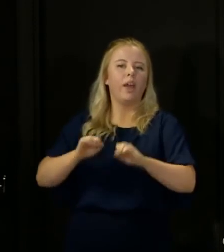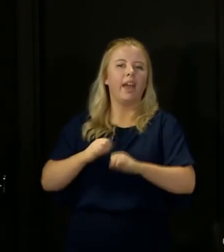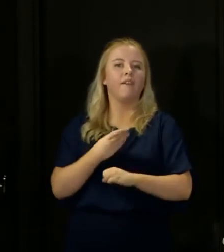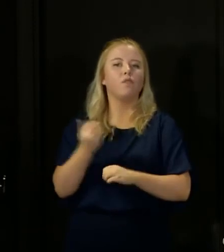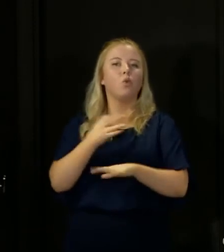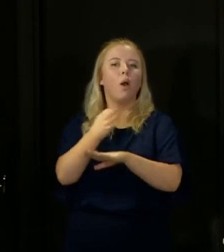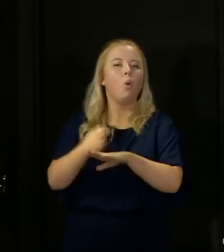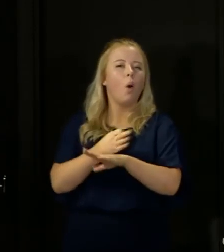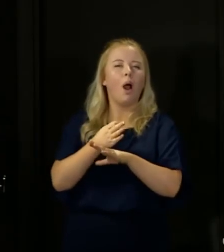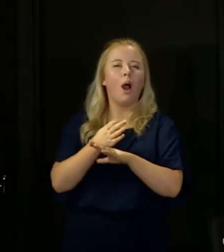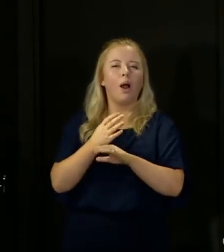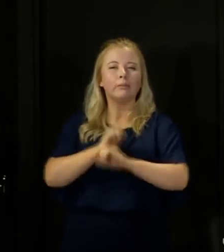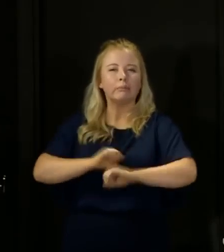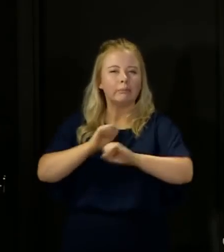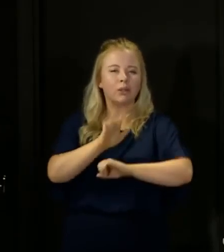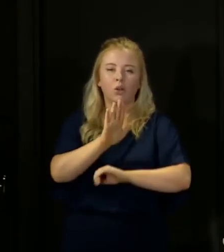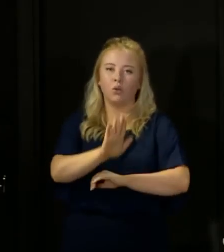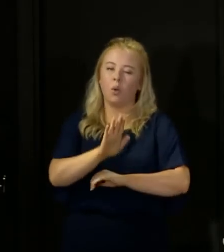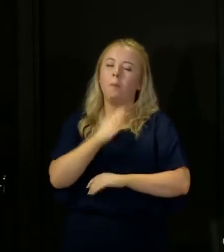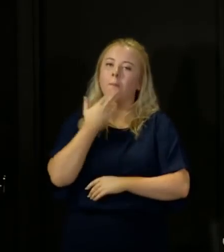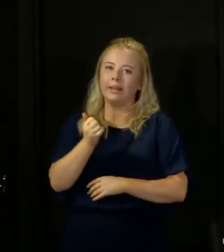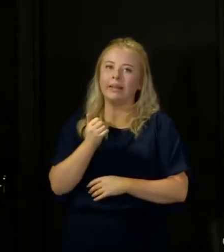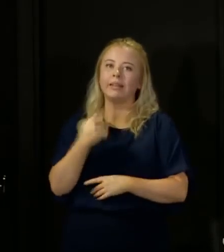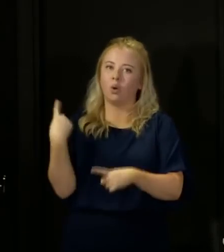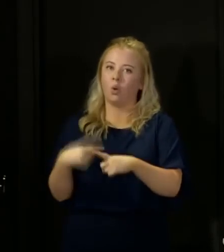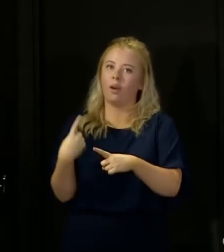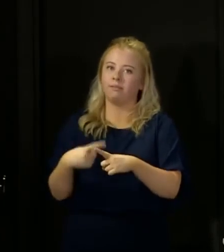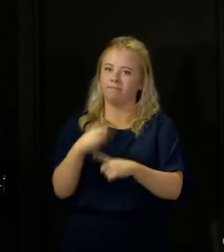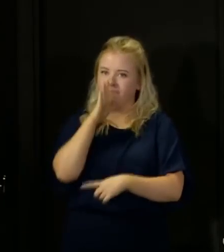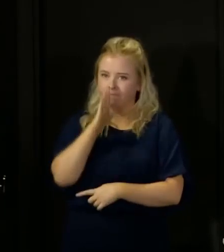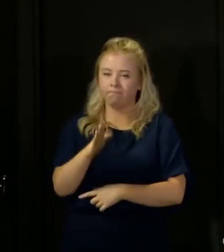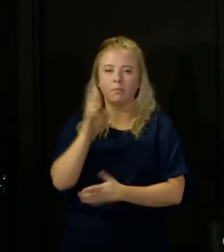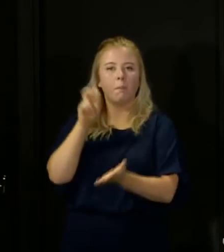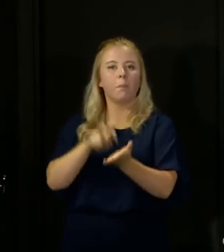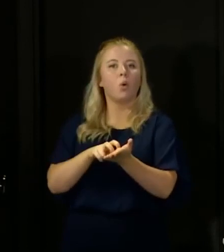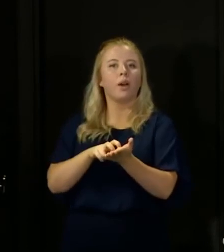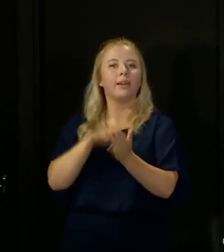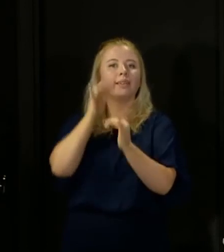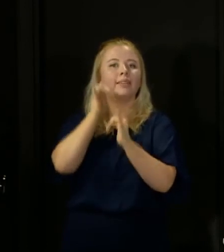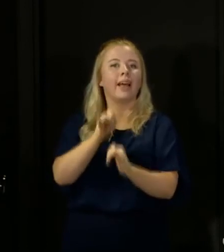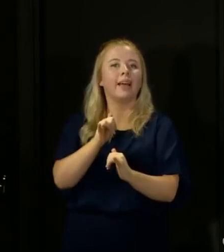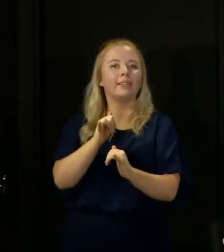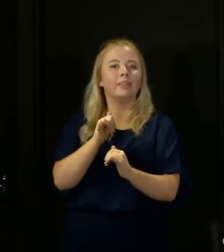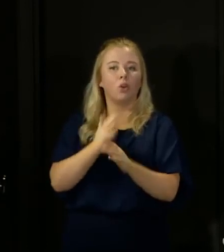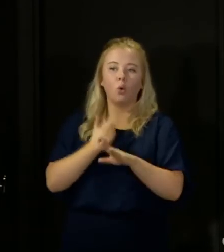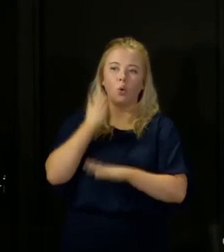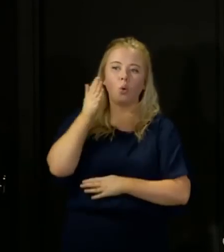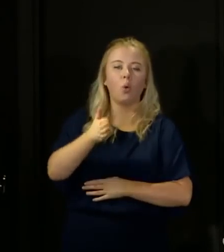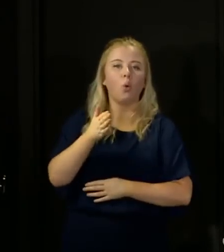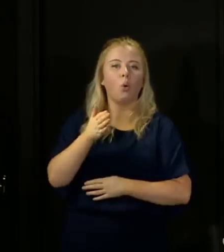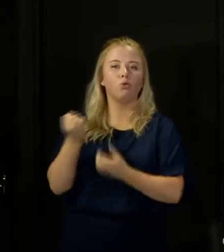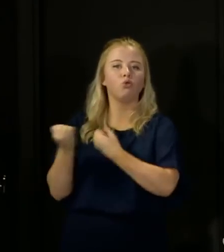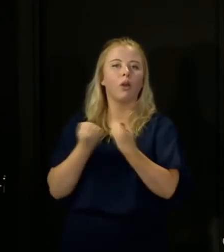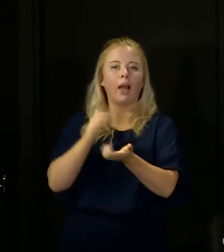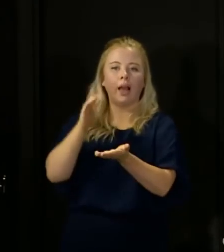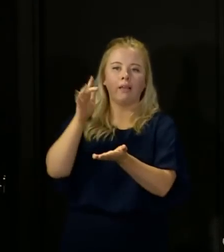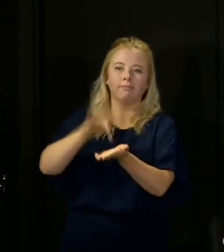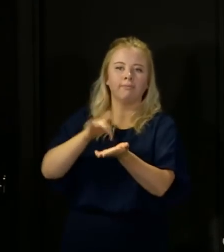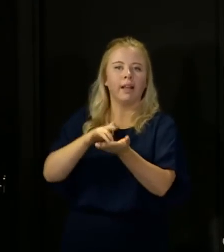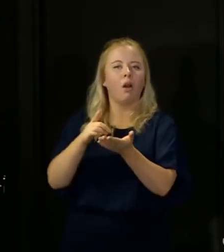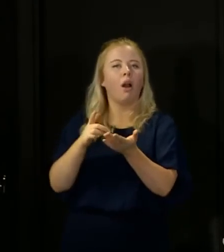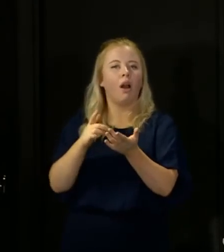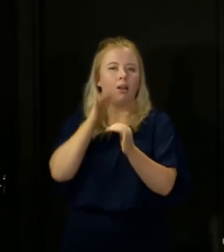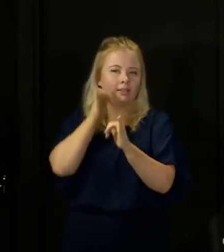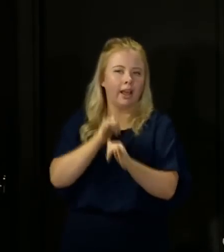hours or a day to see if you feel better. It's really important you don't do that right now. You book a test straight away, get tested as quickly as possible. And then the